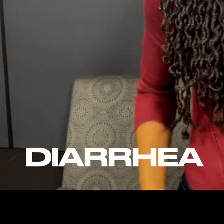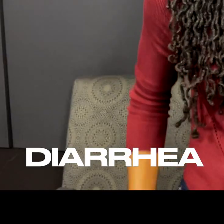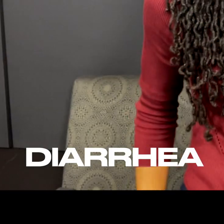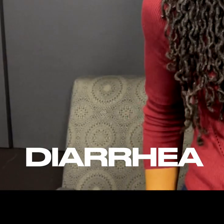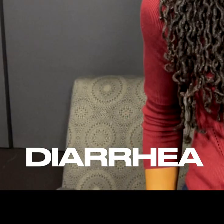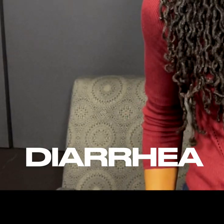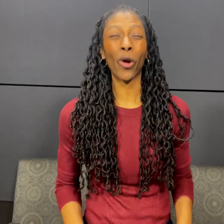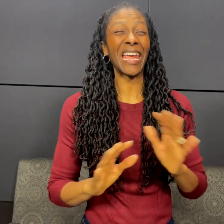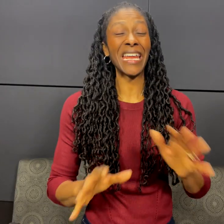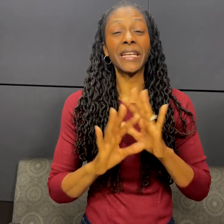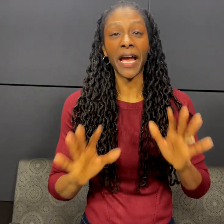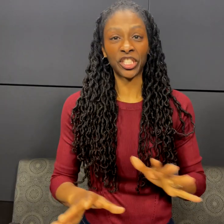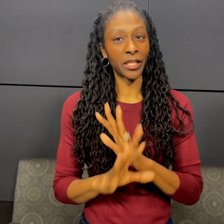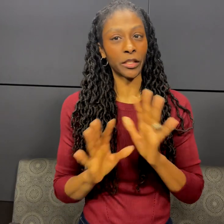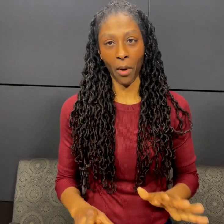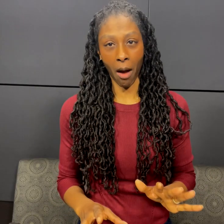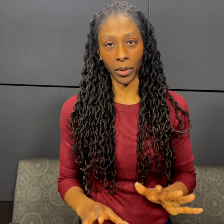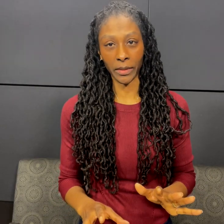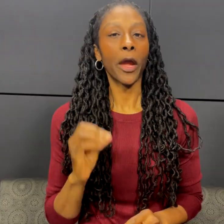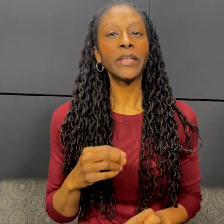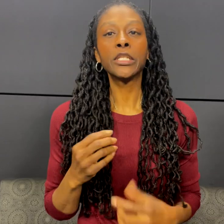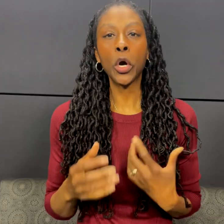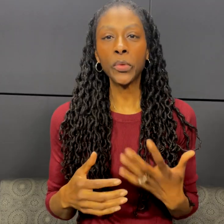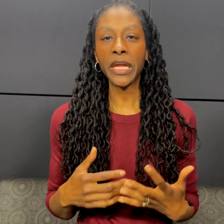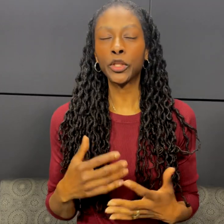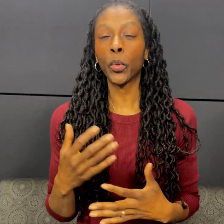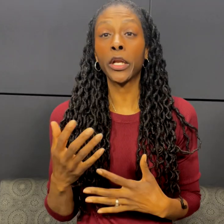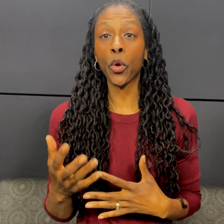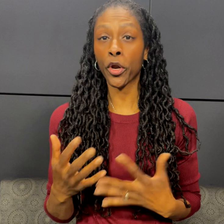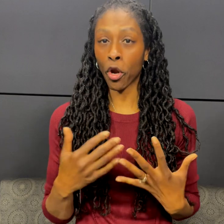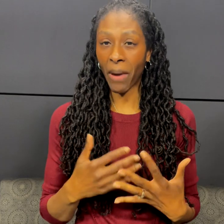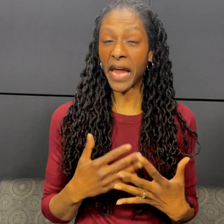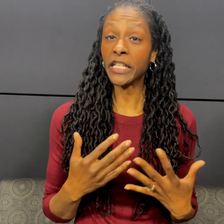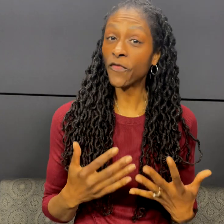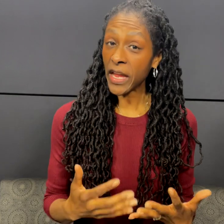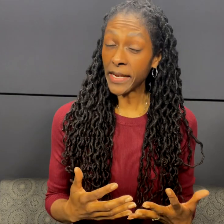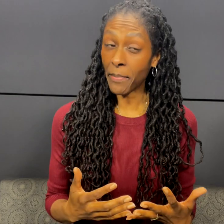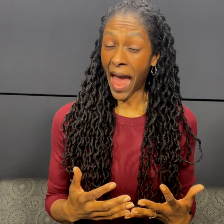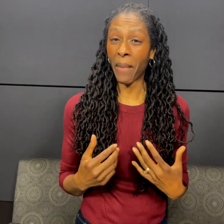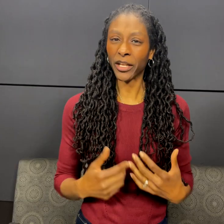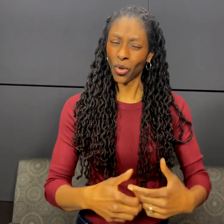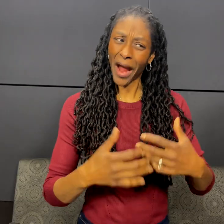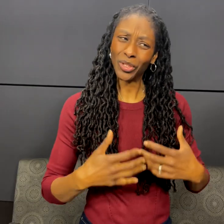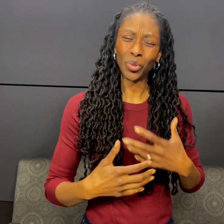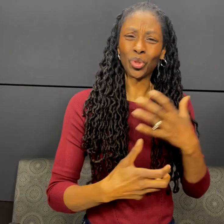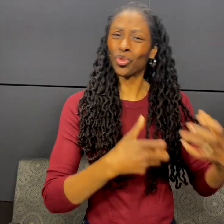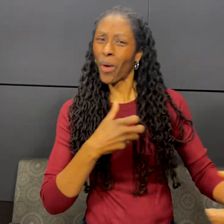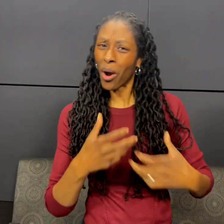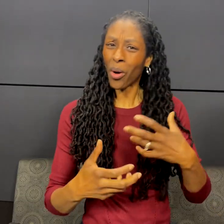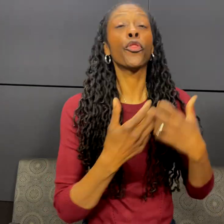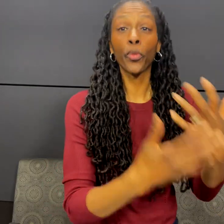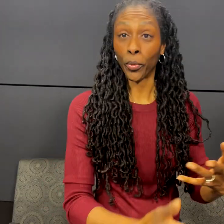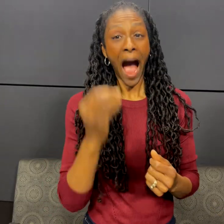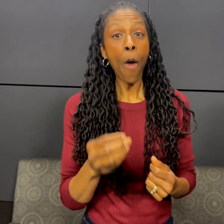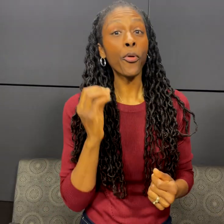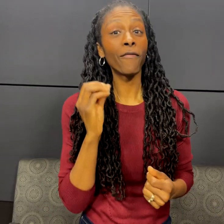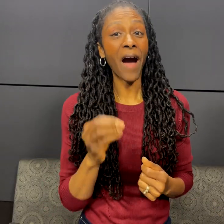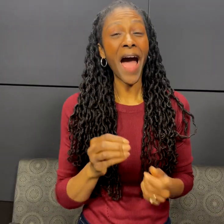diarrhea, or any digestive problems. There is no need to ignore your body's feedback by trying to struggle through. I'll provide